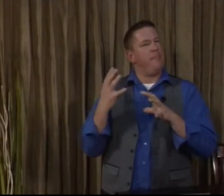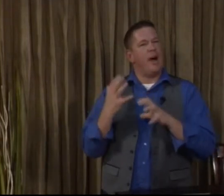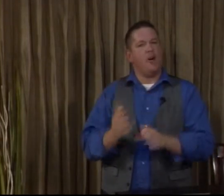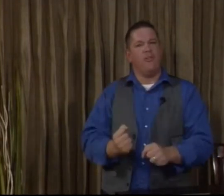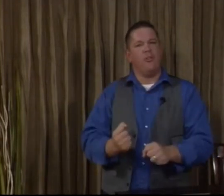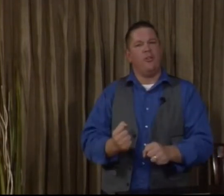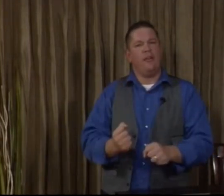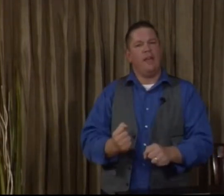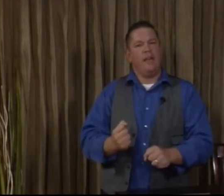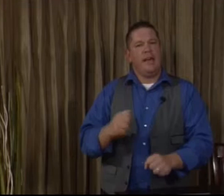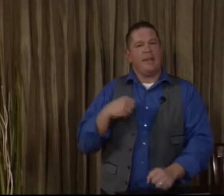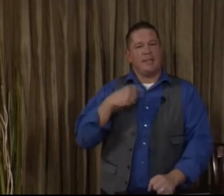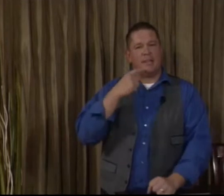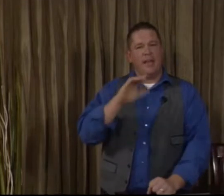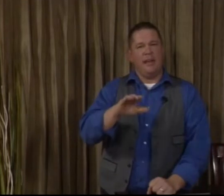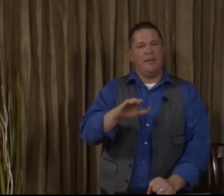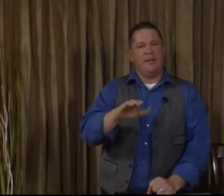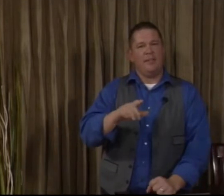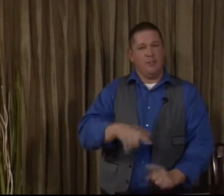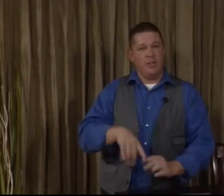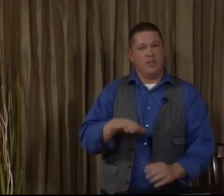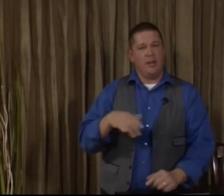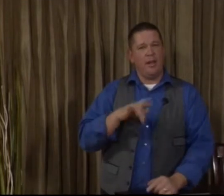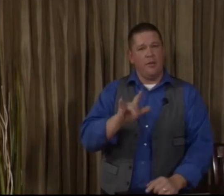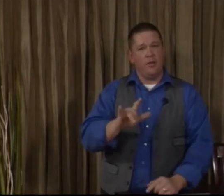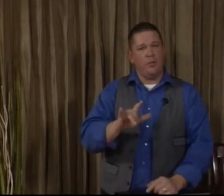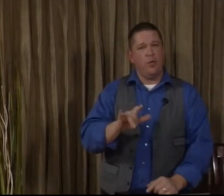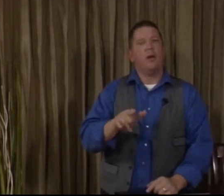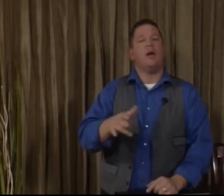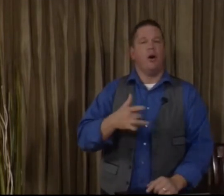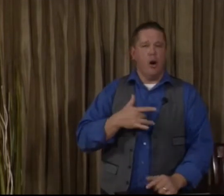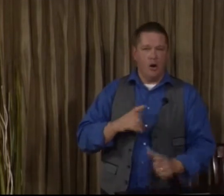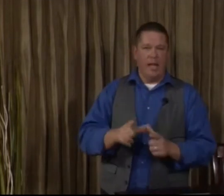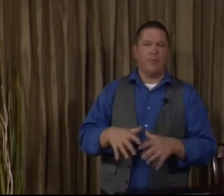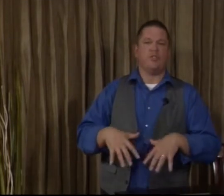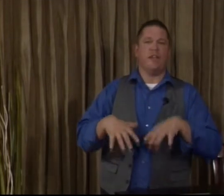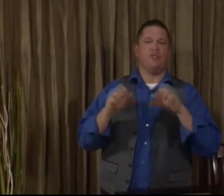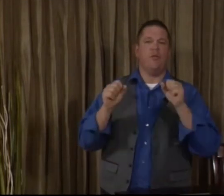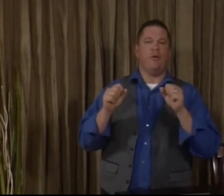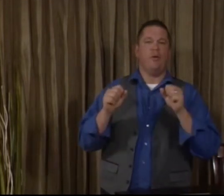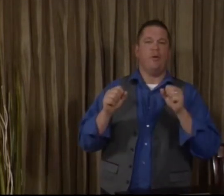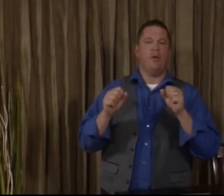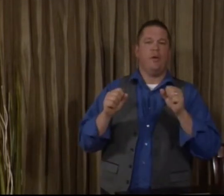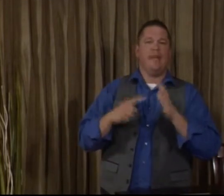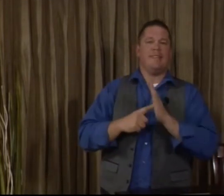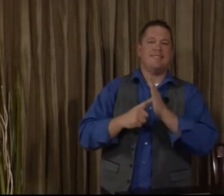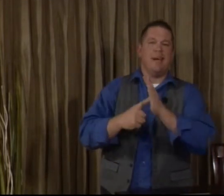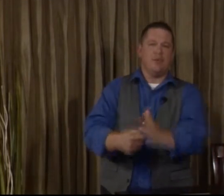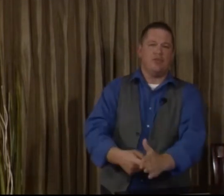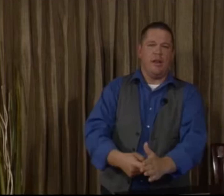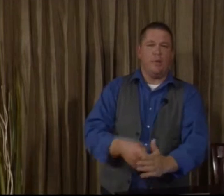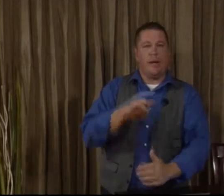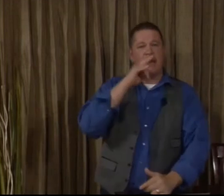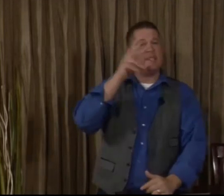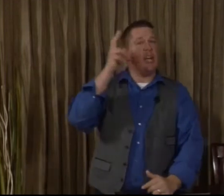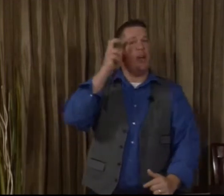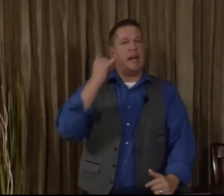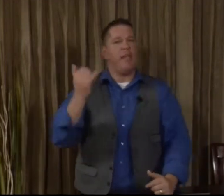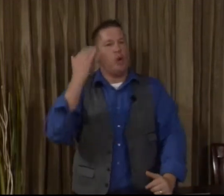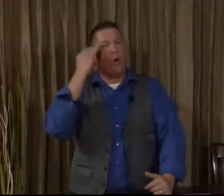powerful. As I said, hey, to my children, I love you, heart language takes over. It's demonstrated. When my kids hear it, now they know,